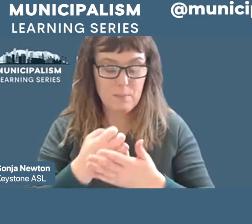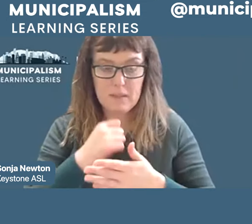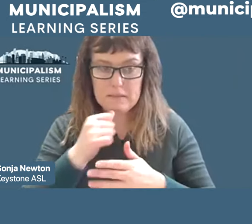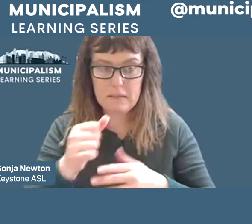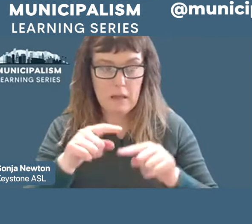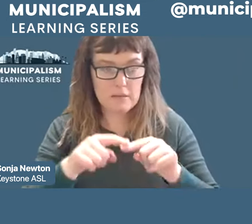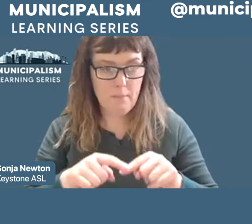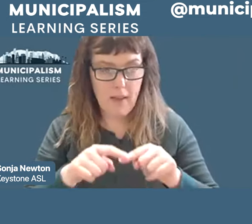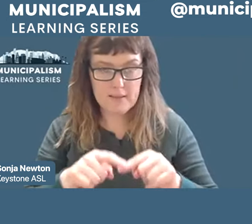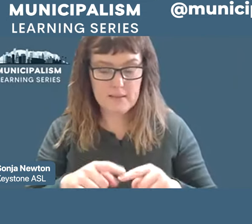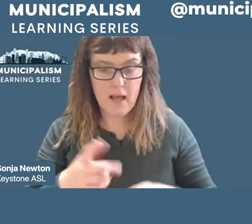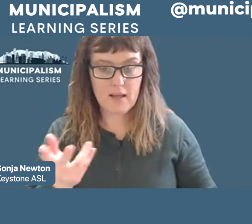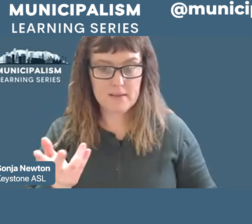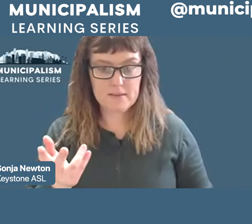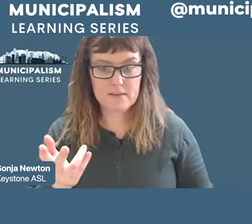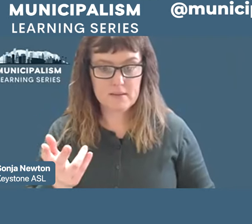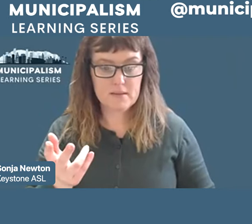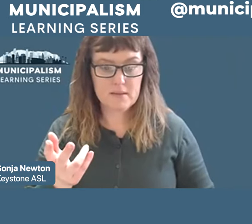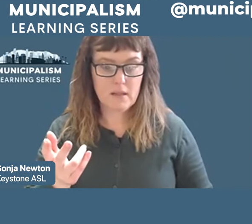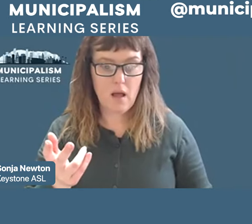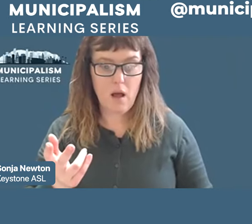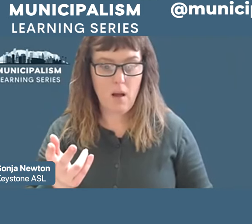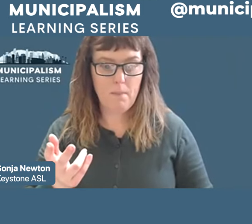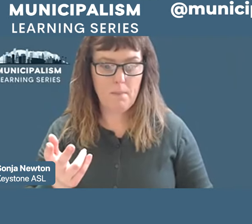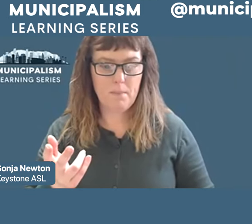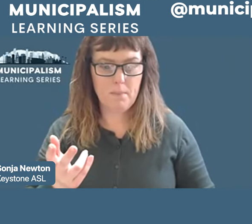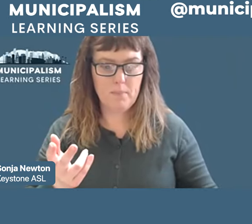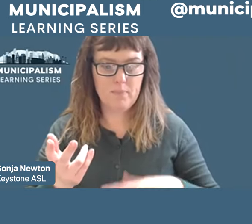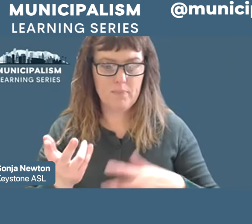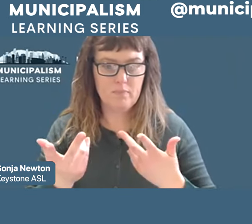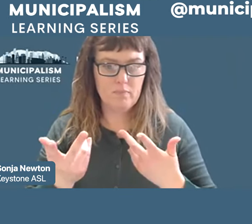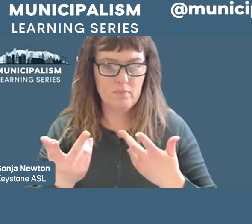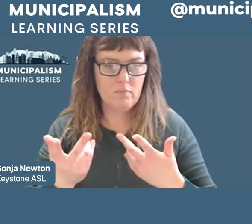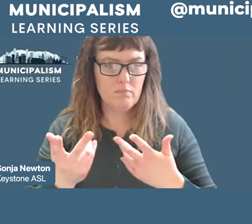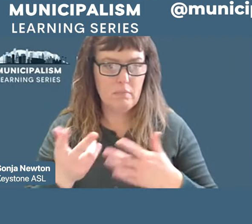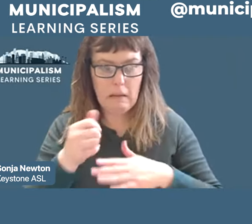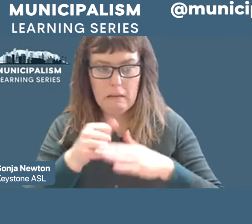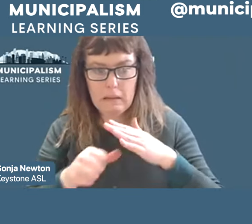getting away with taxes polluting or